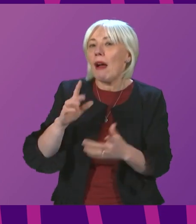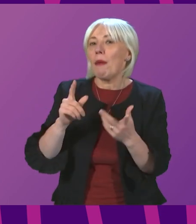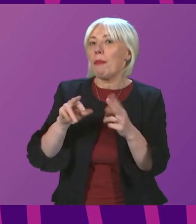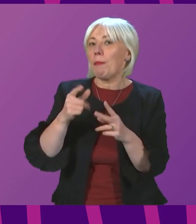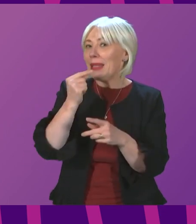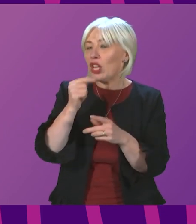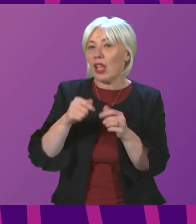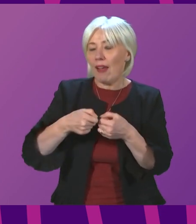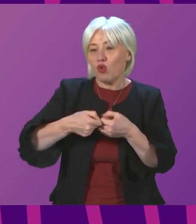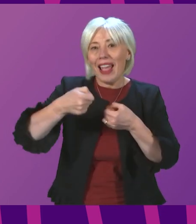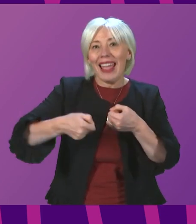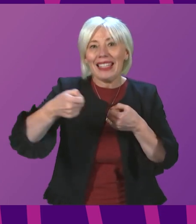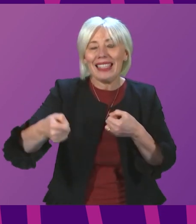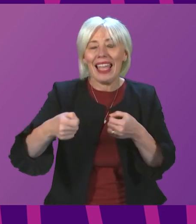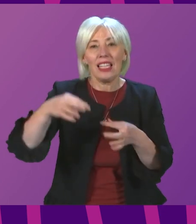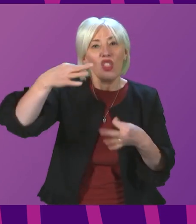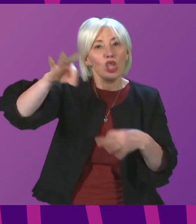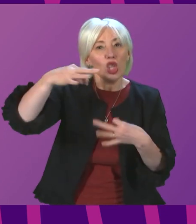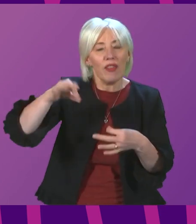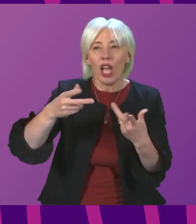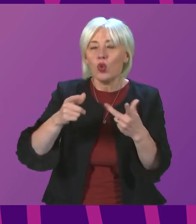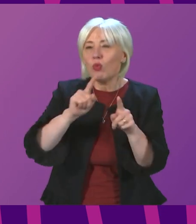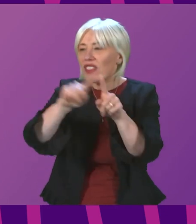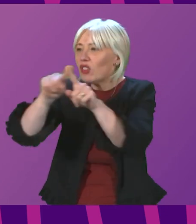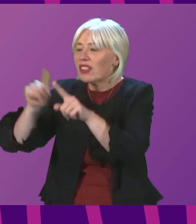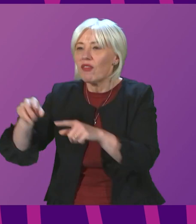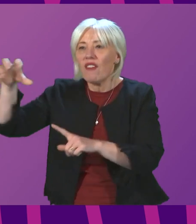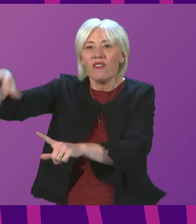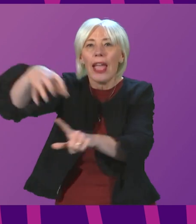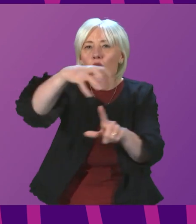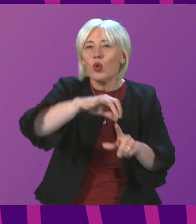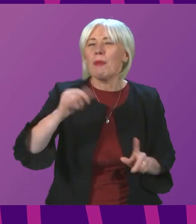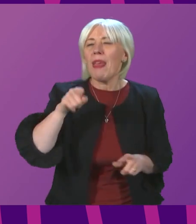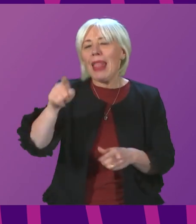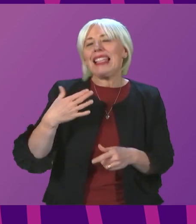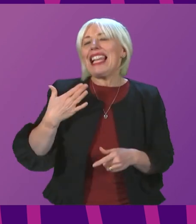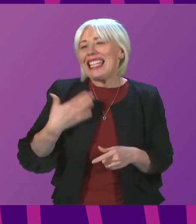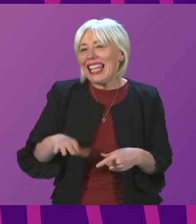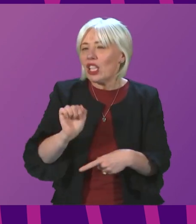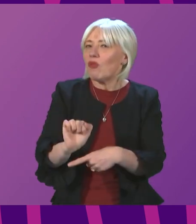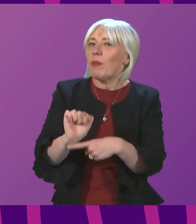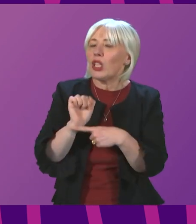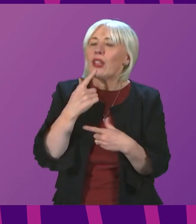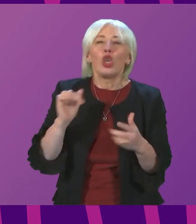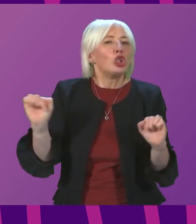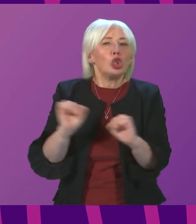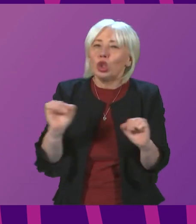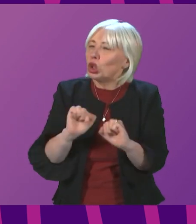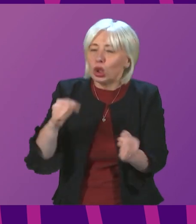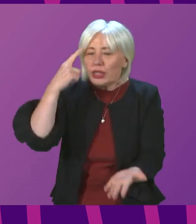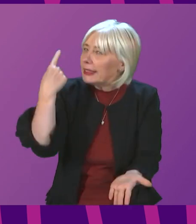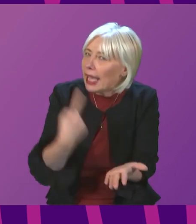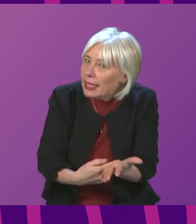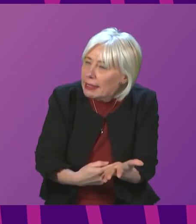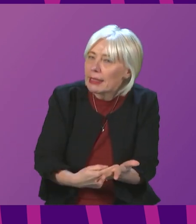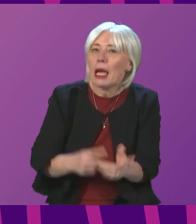the scope of COVID certification to other venues might be a necessary protection. To be clear, we have not yet taken any decisions on